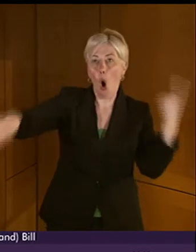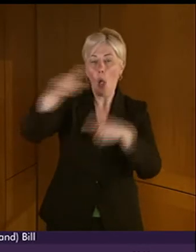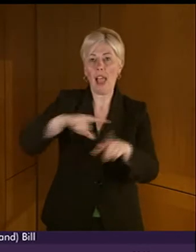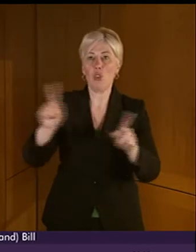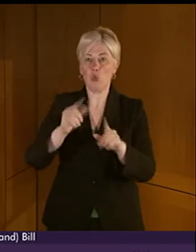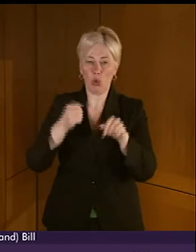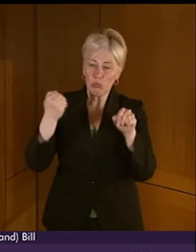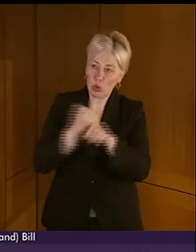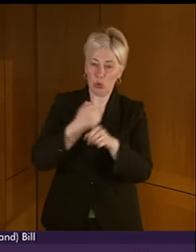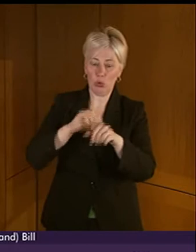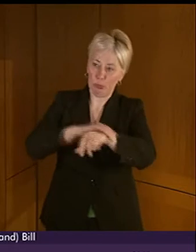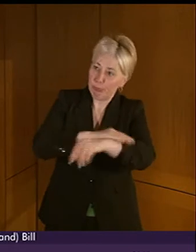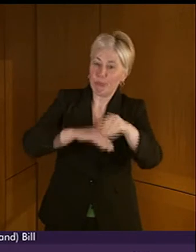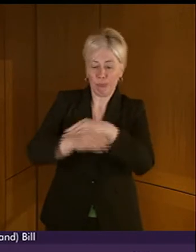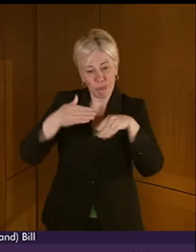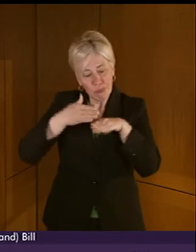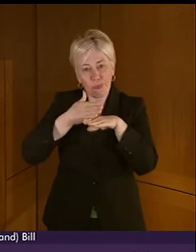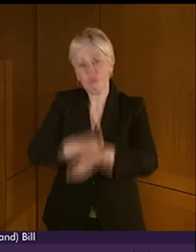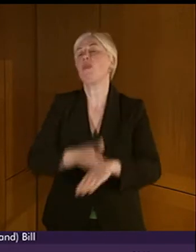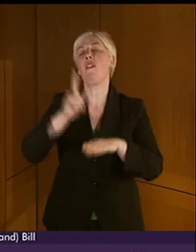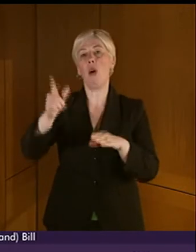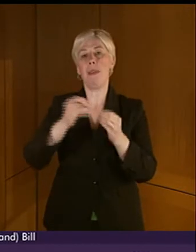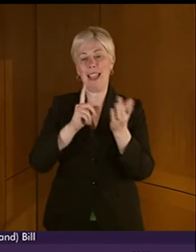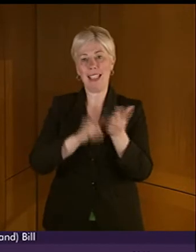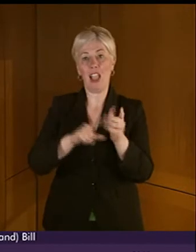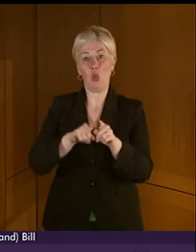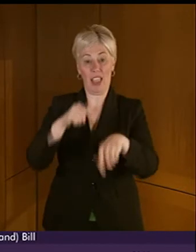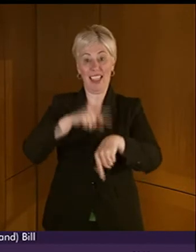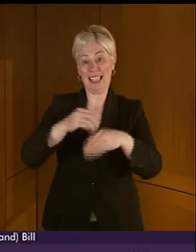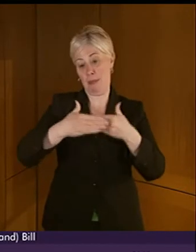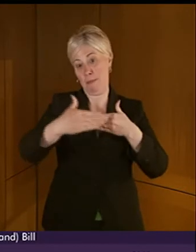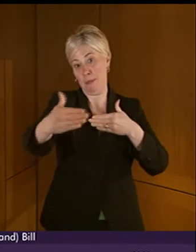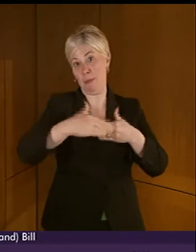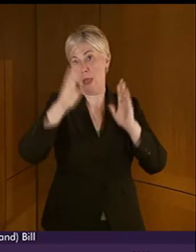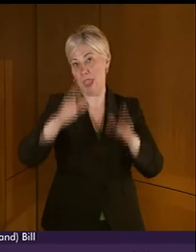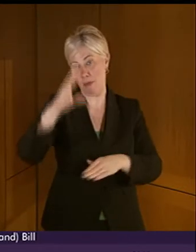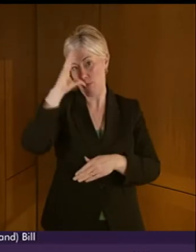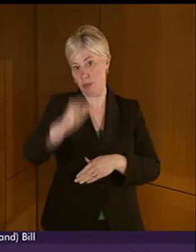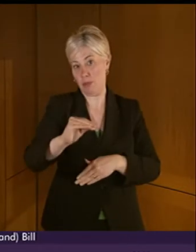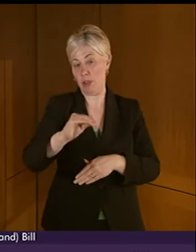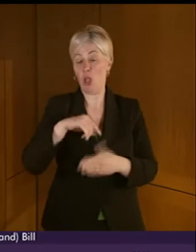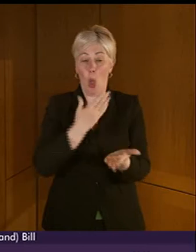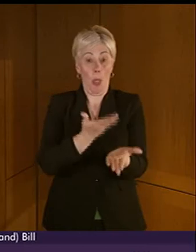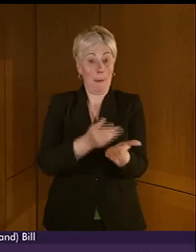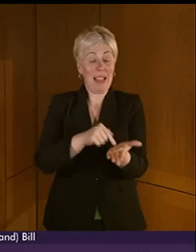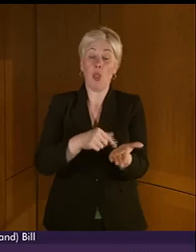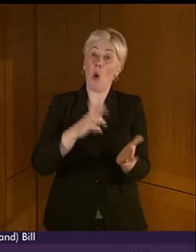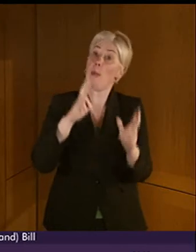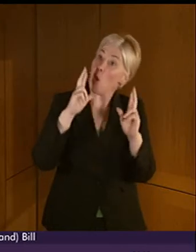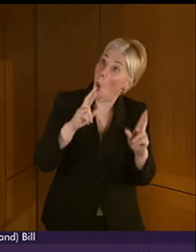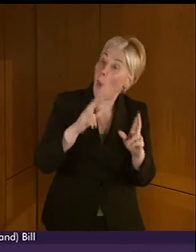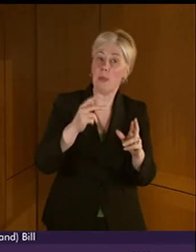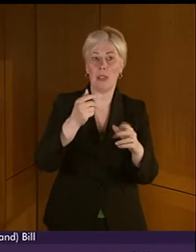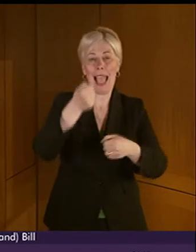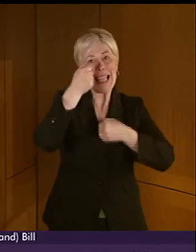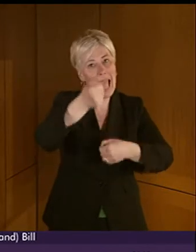relation to the use of BSL and to establish timescales on their achievement. It may not be the bill that we could have hoped and campaigned for.